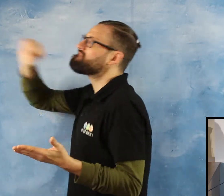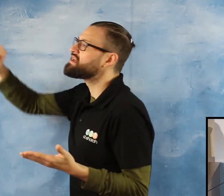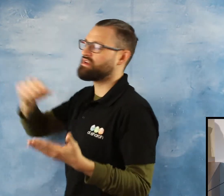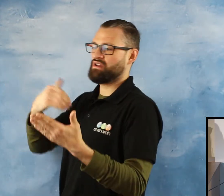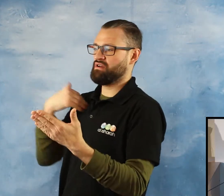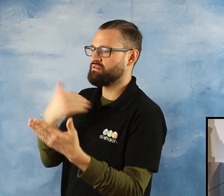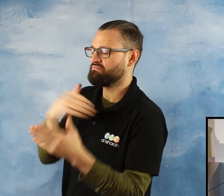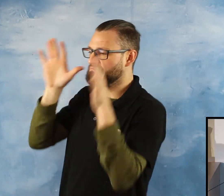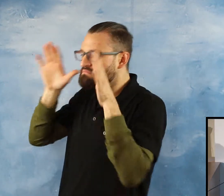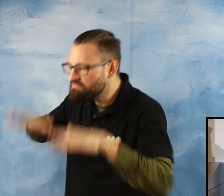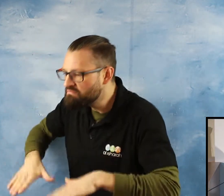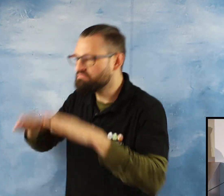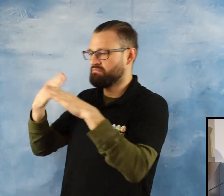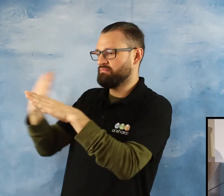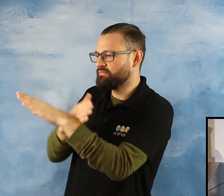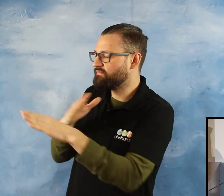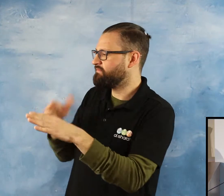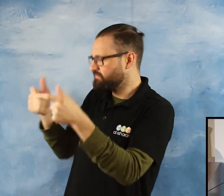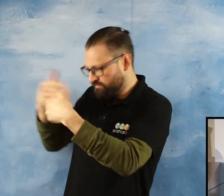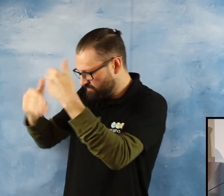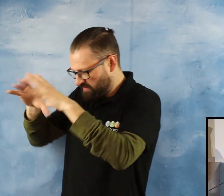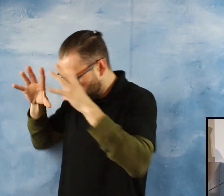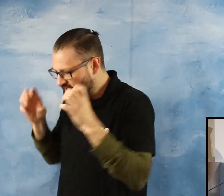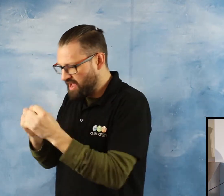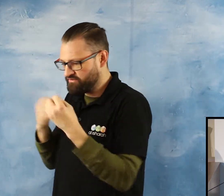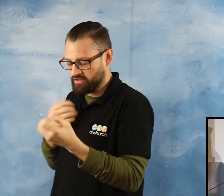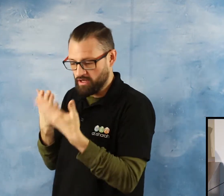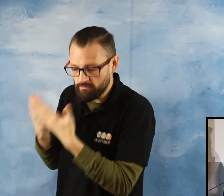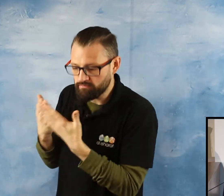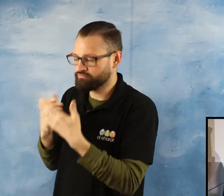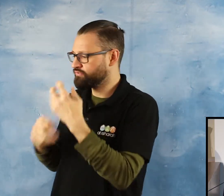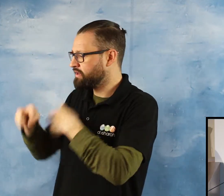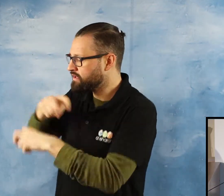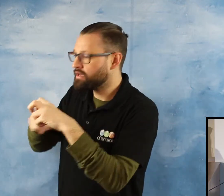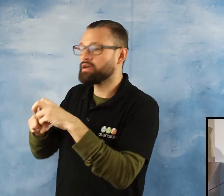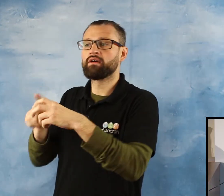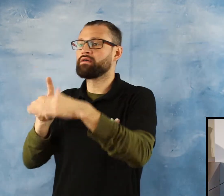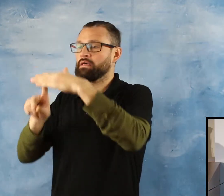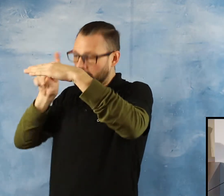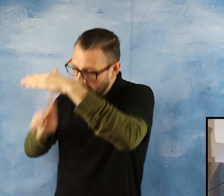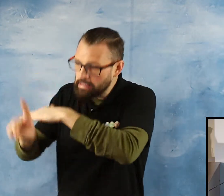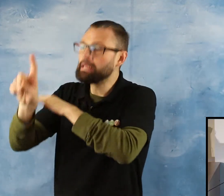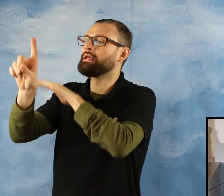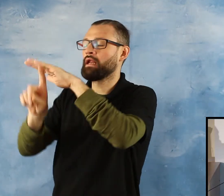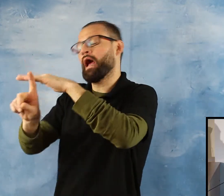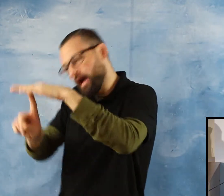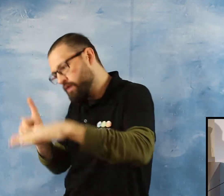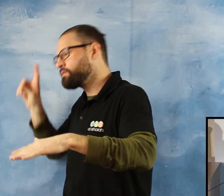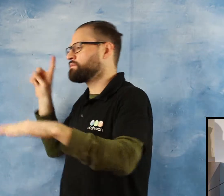bed Before going house Entering from Entering to house Going out of house Every time They do dua They